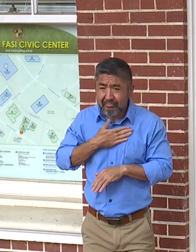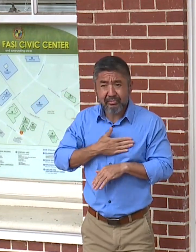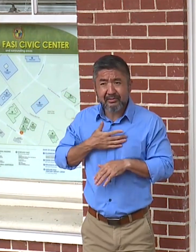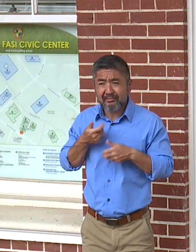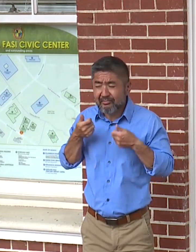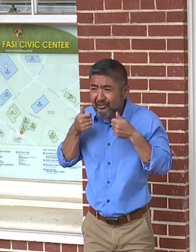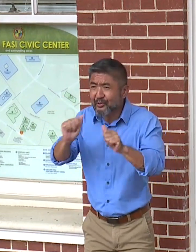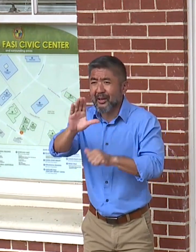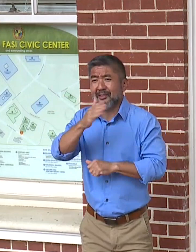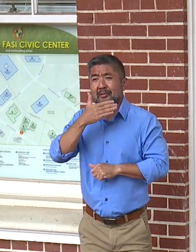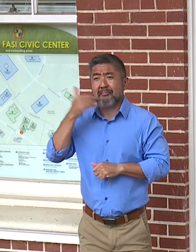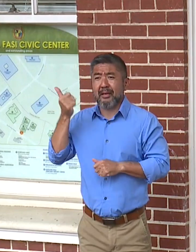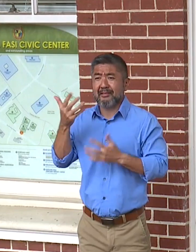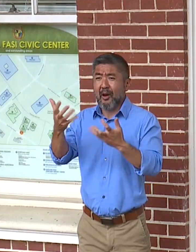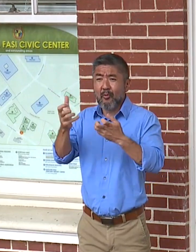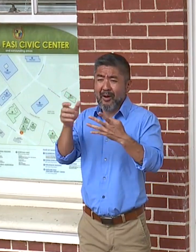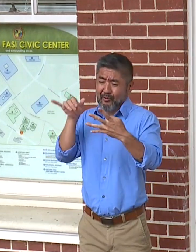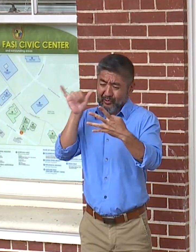so we remain in tier two.